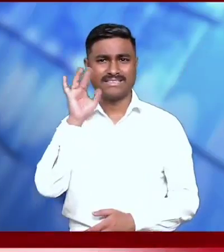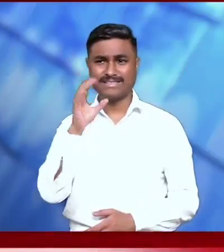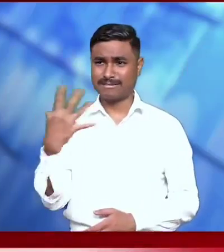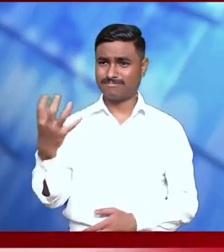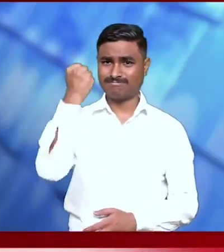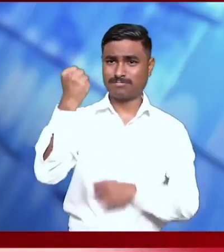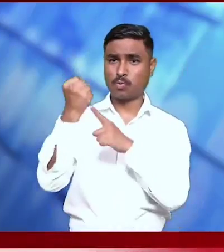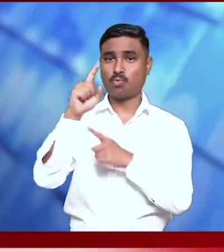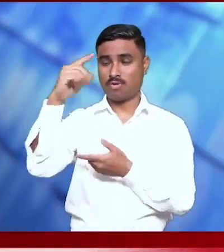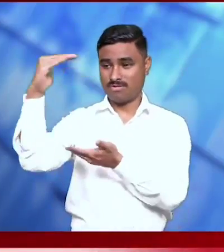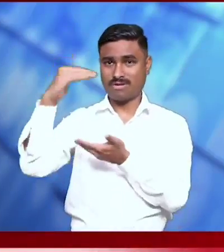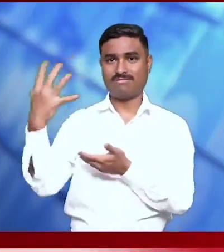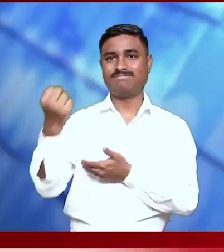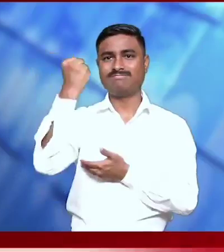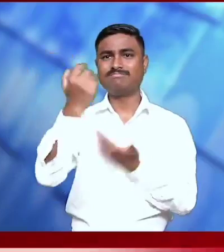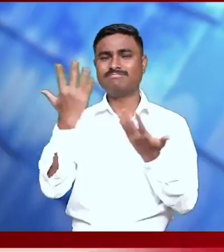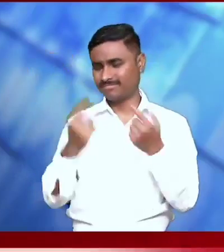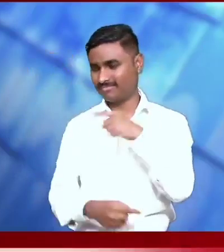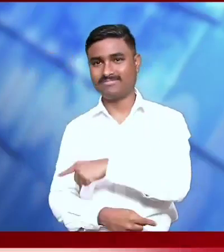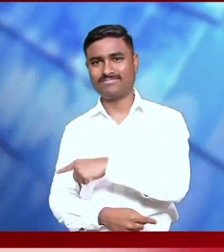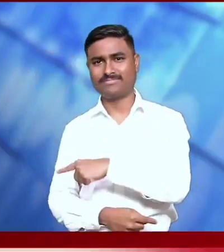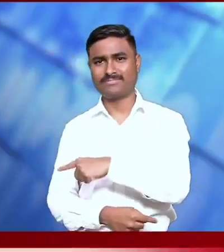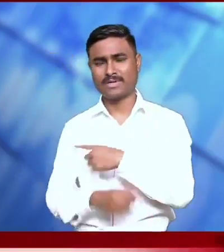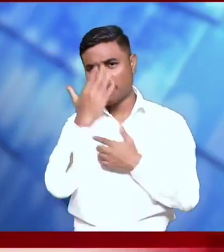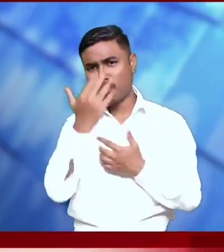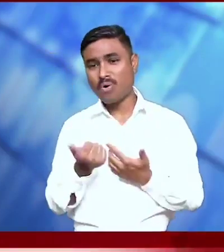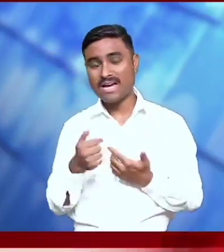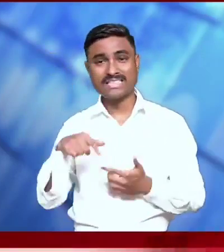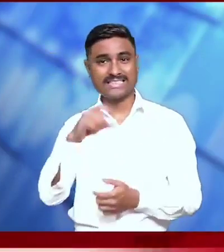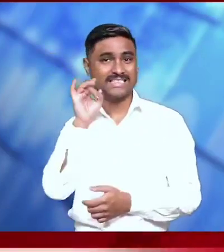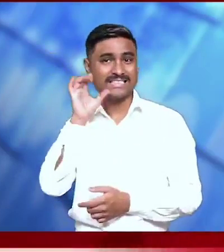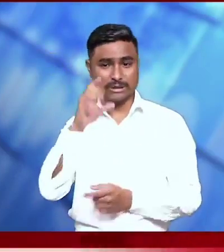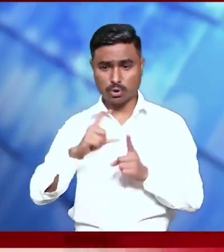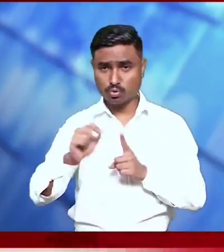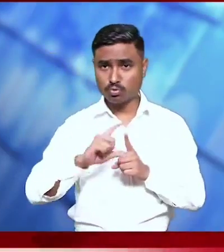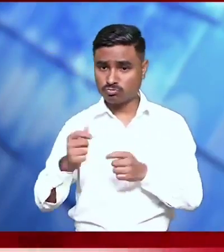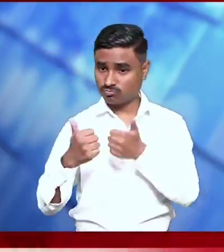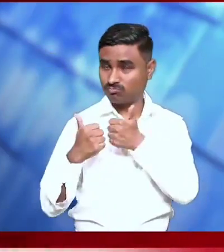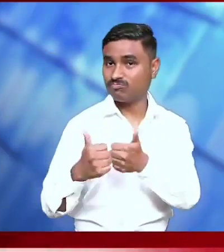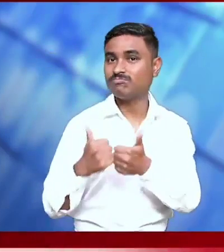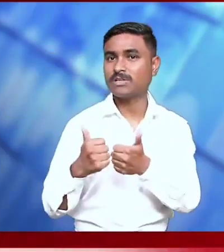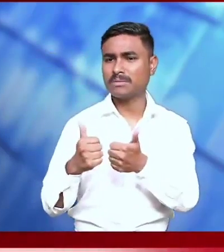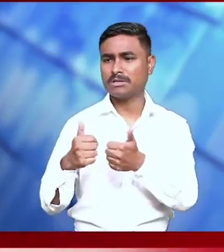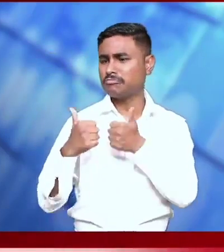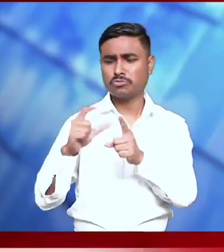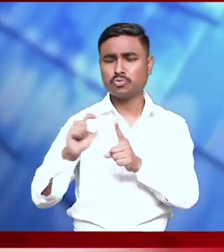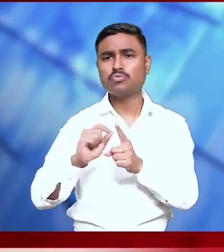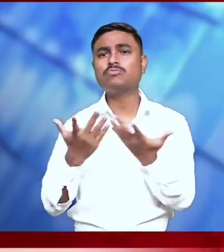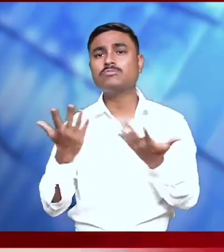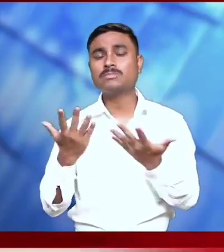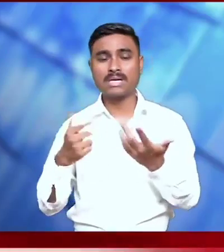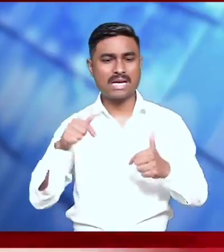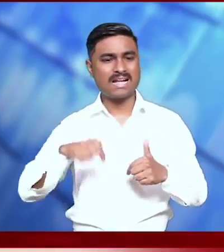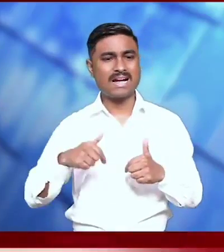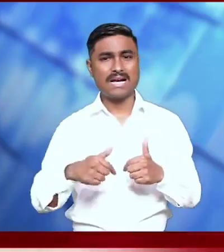Sikkim Bagg's Utkresta Puruskar Award as Top Performing States The Puruskar is accorded for